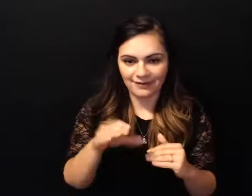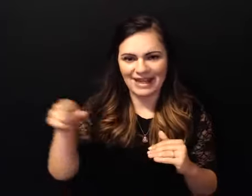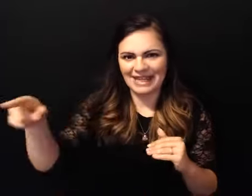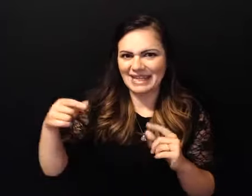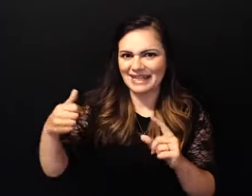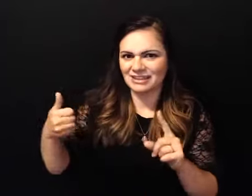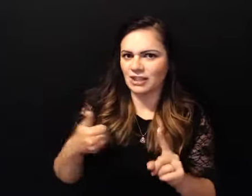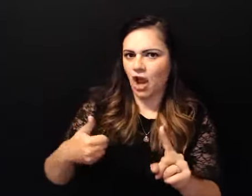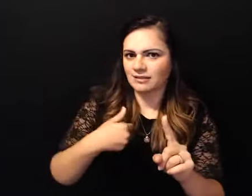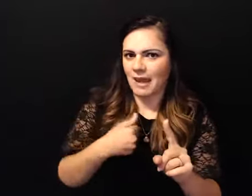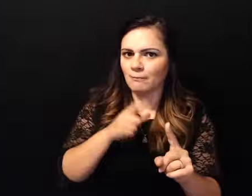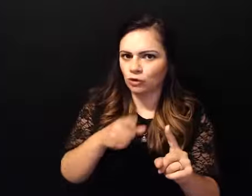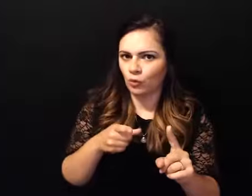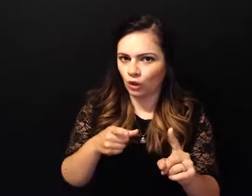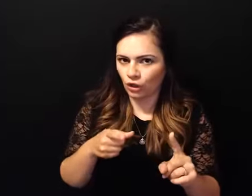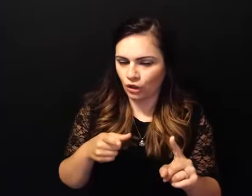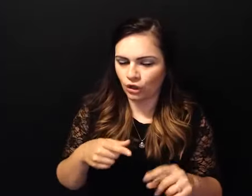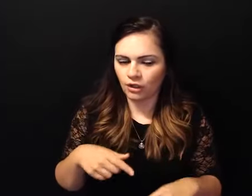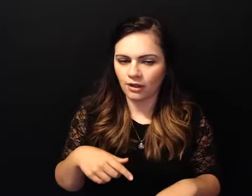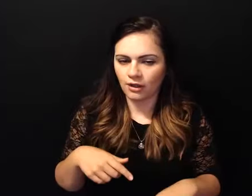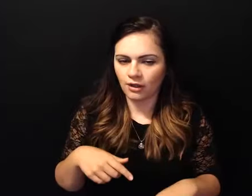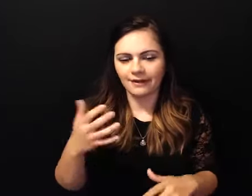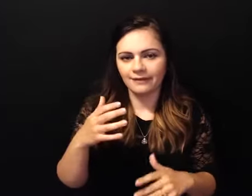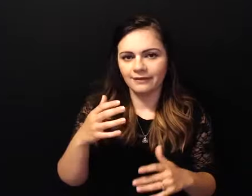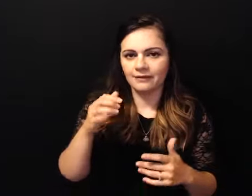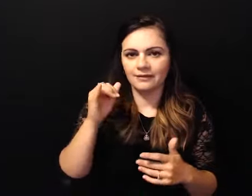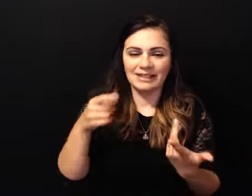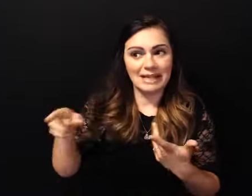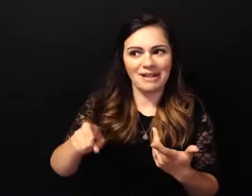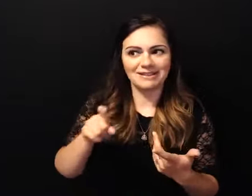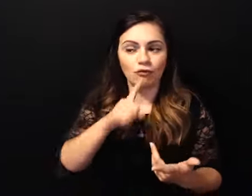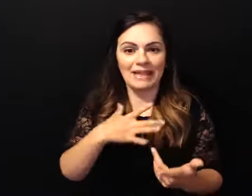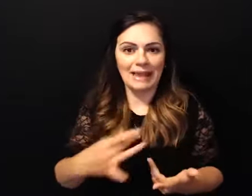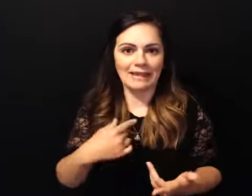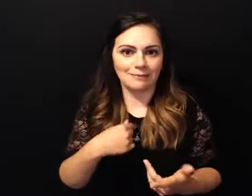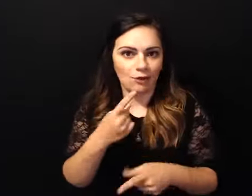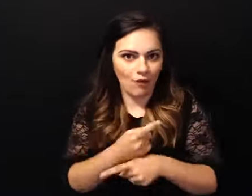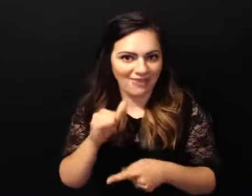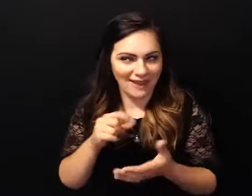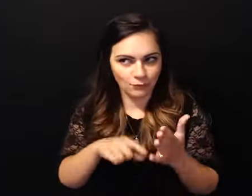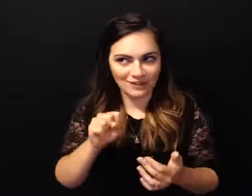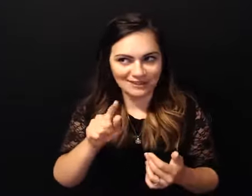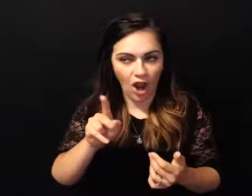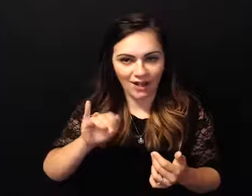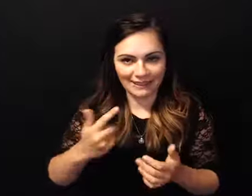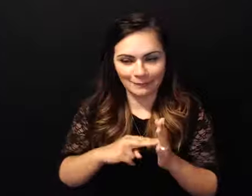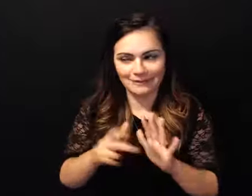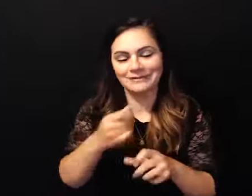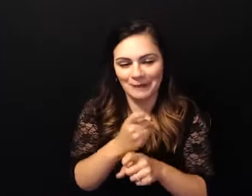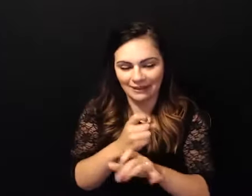isn't that what stalking means you know i'm kidding i'm kidding i'm kidding but at the time i really believed he must really like me a whole lot because he's following